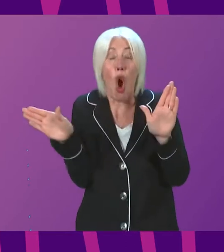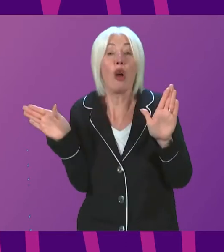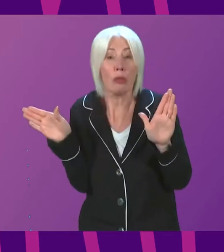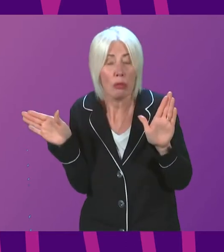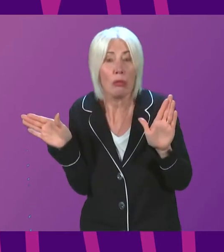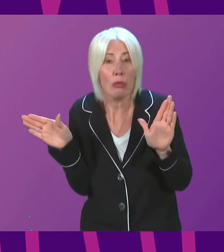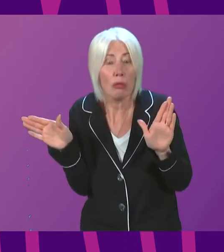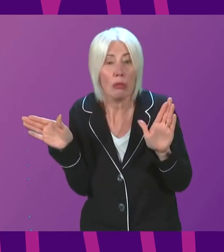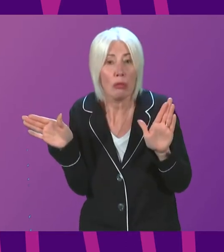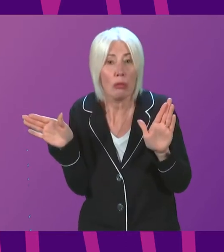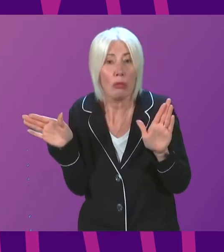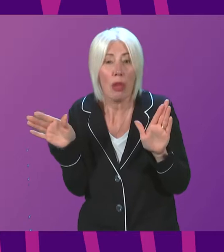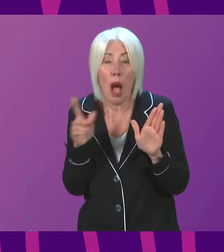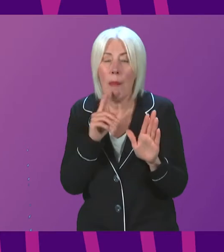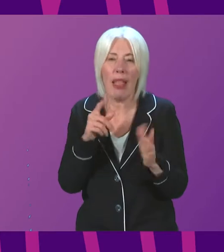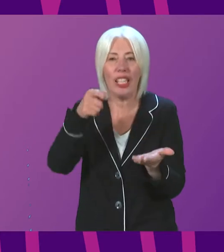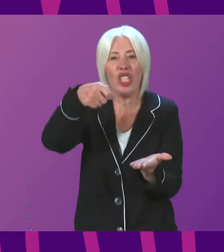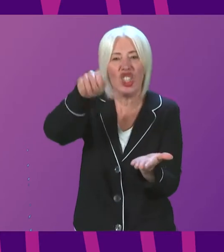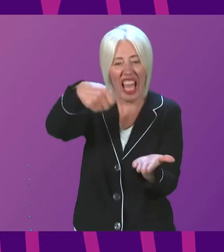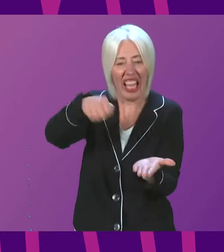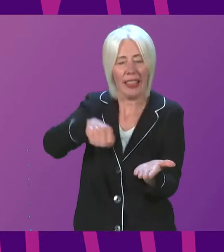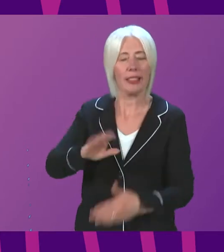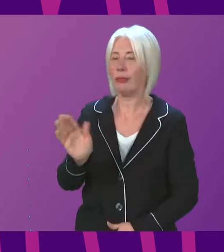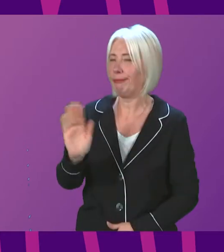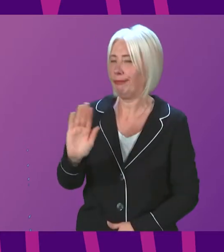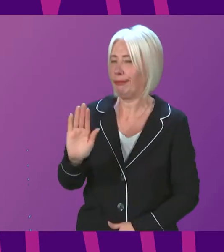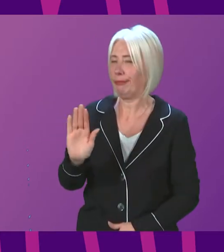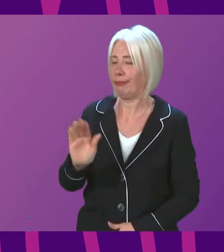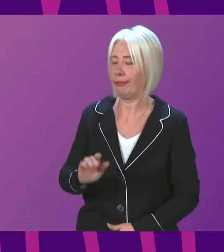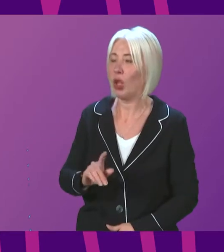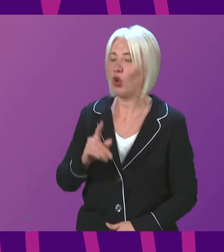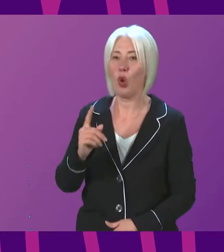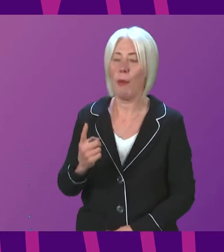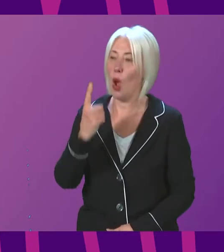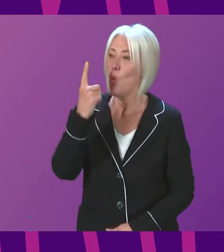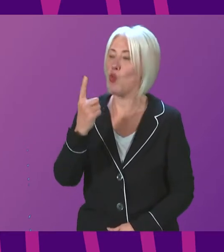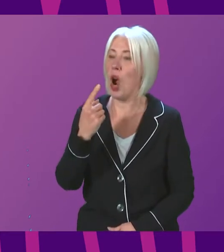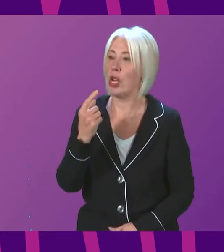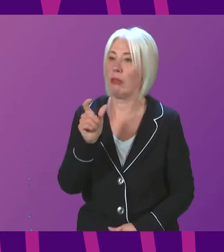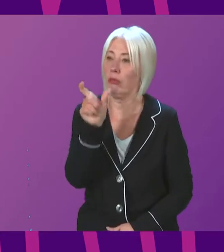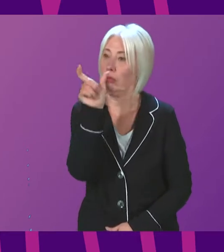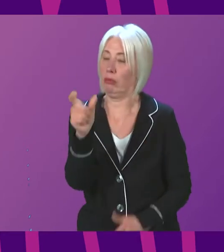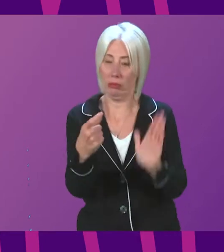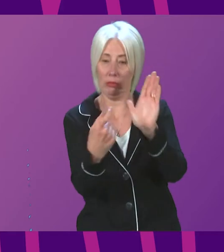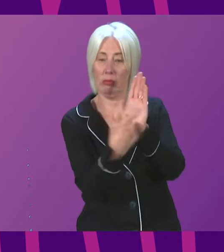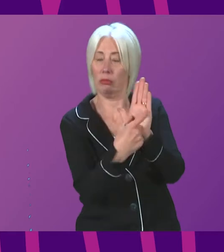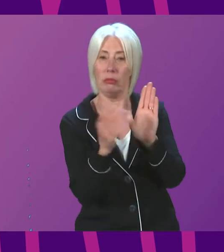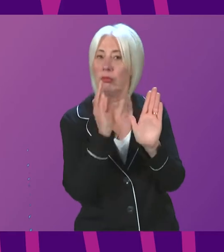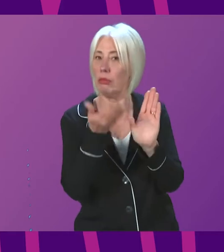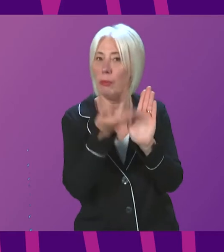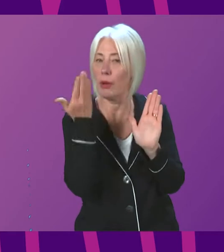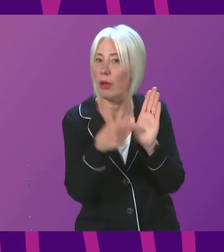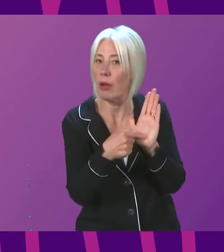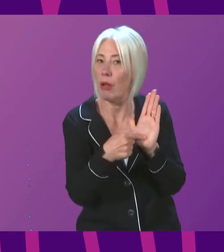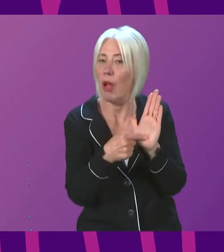should not be looked at as a checklist. So, just because a particular term is not in the terms of reference does not mean to